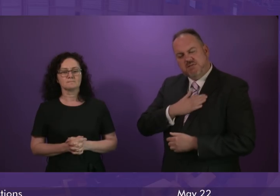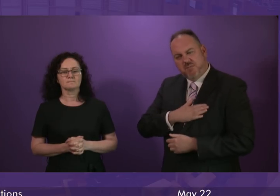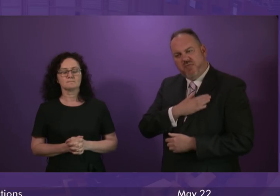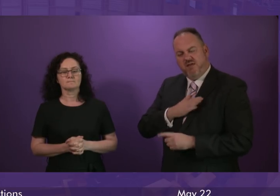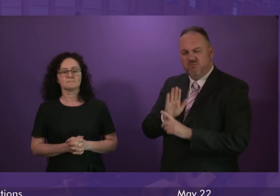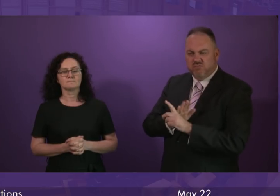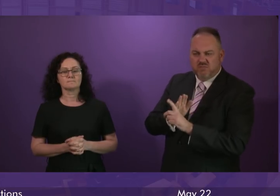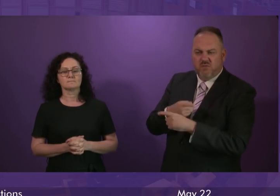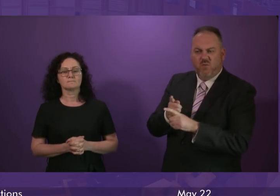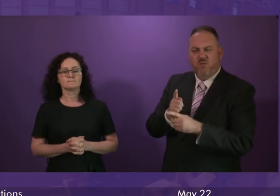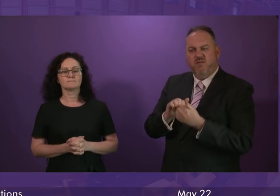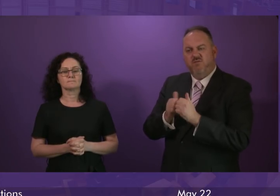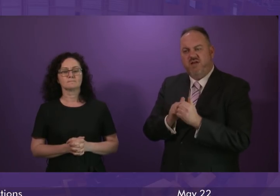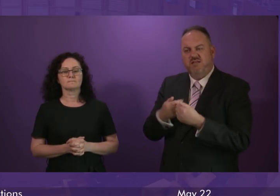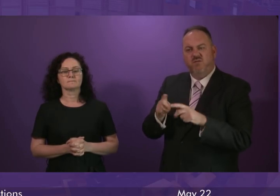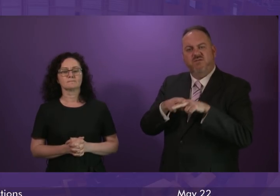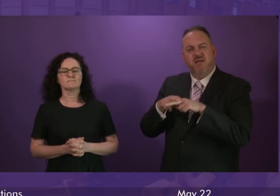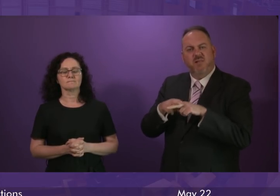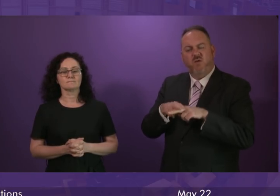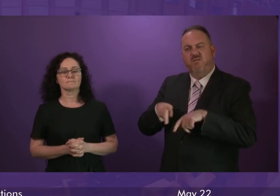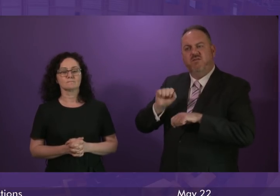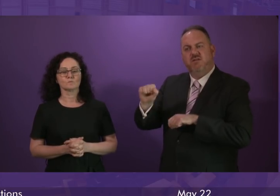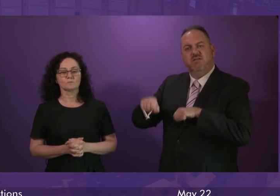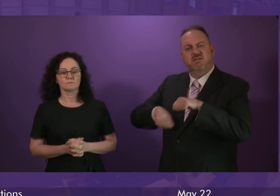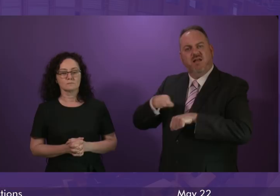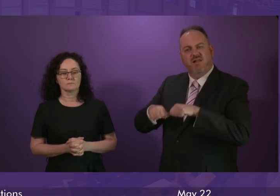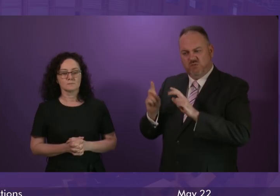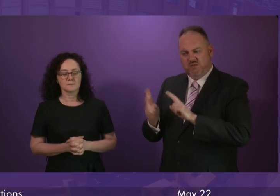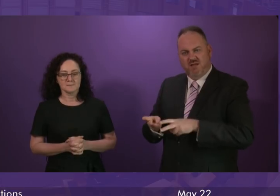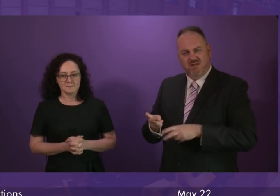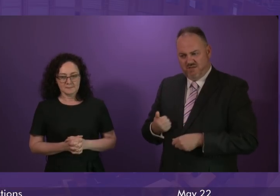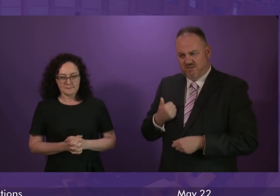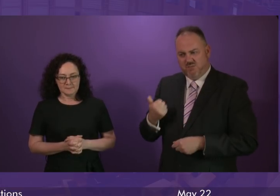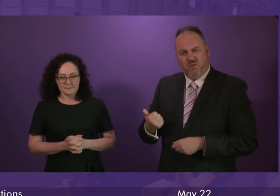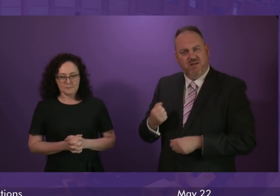and friends of the cyclist who tragically lost their life in Glasgow this morning.